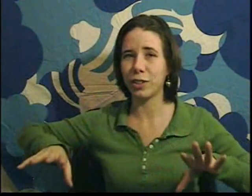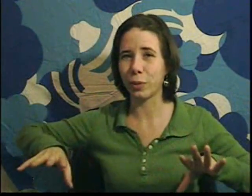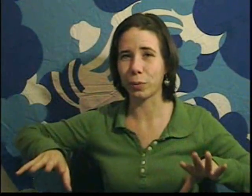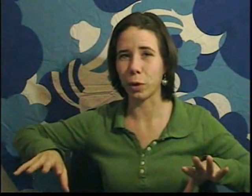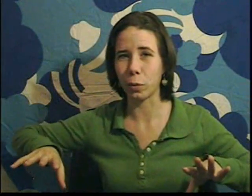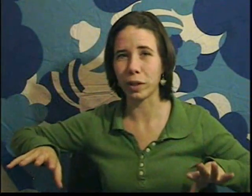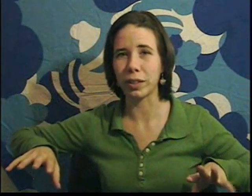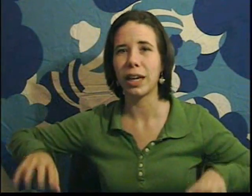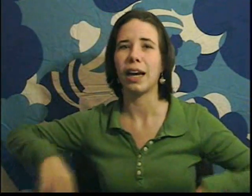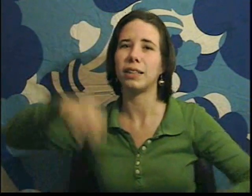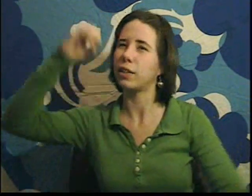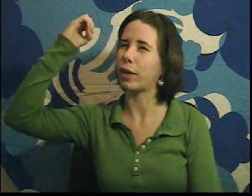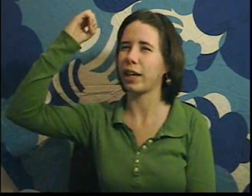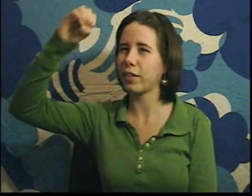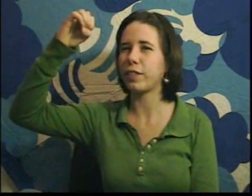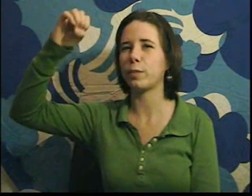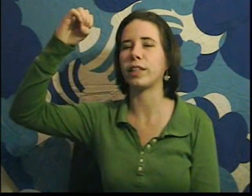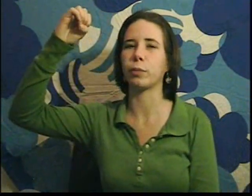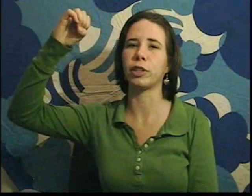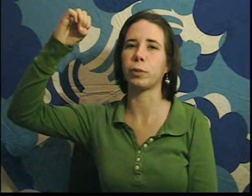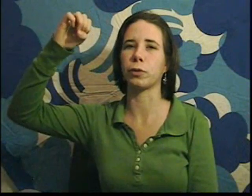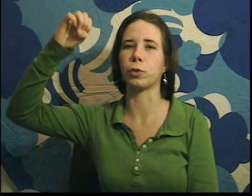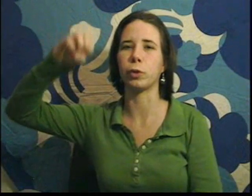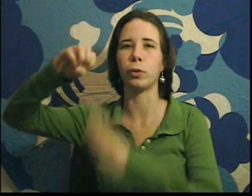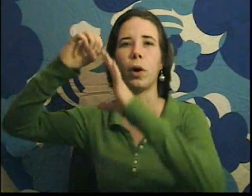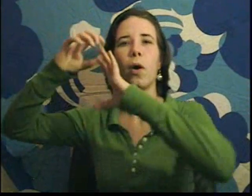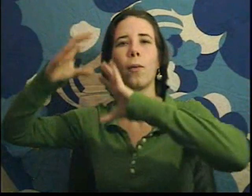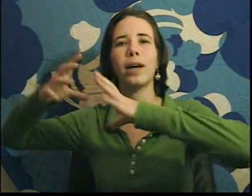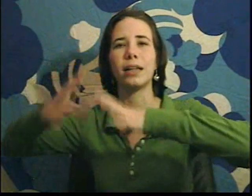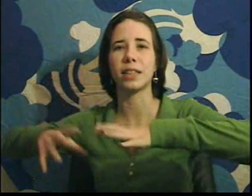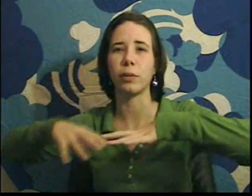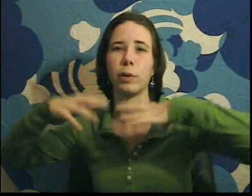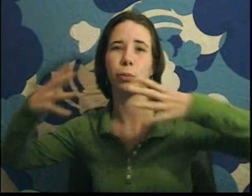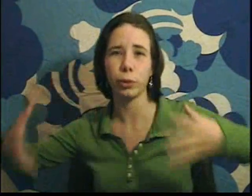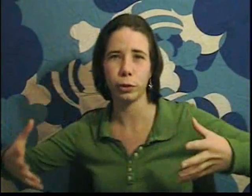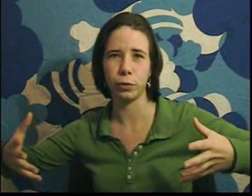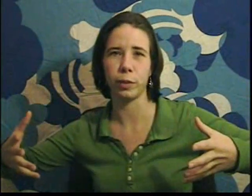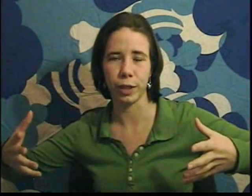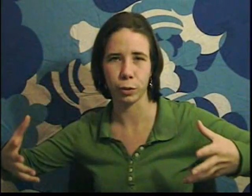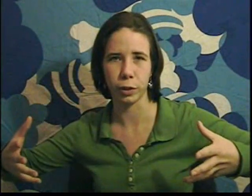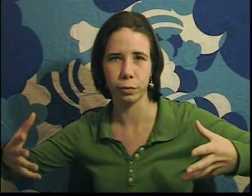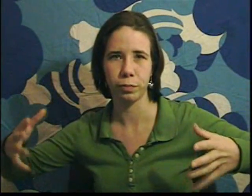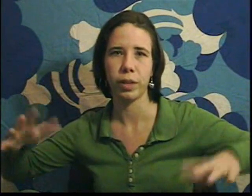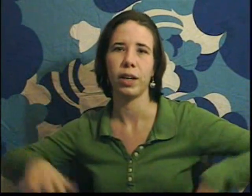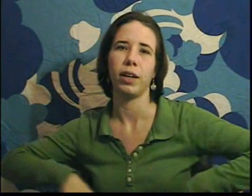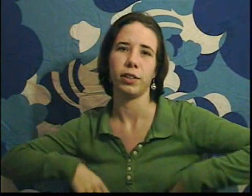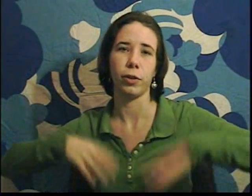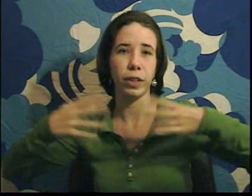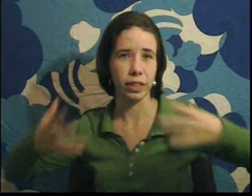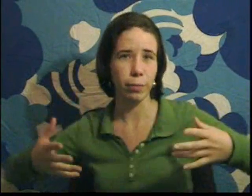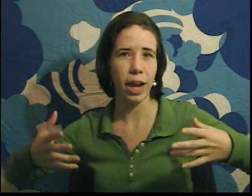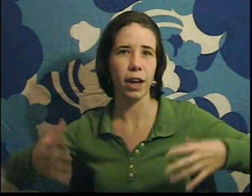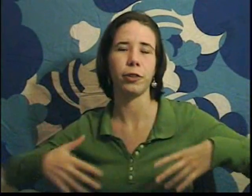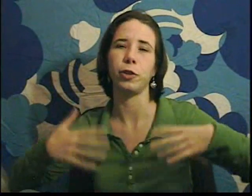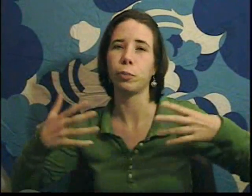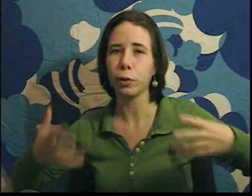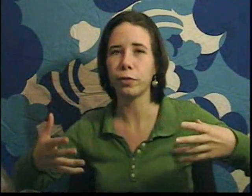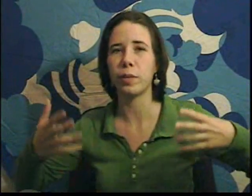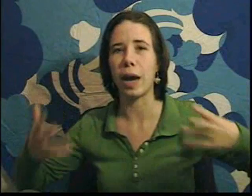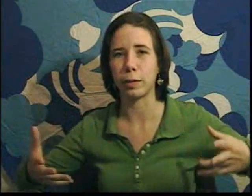to do with the real world, and says, okay, if these basic principles are true, what else can we prove to be true? So things in math, you prove them